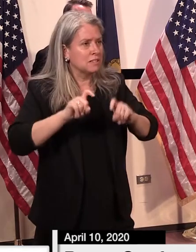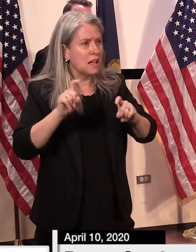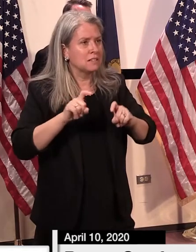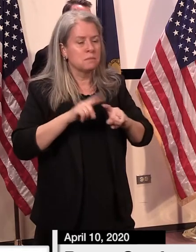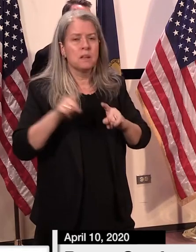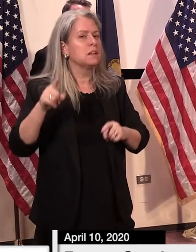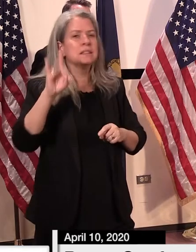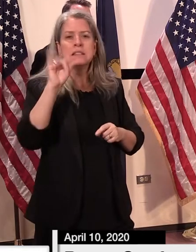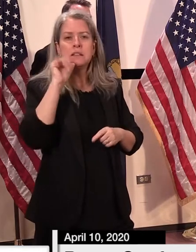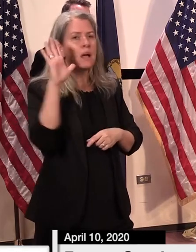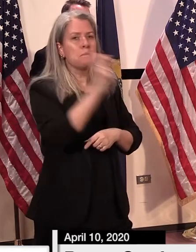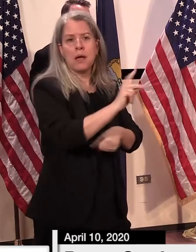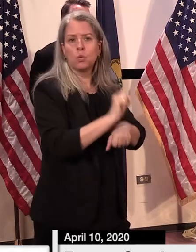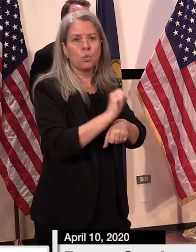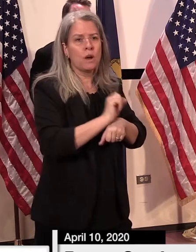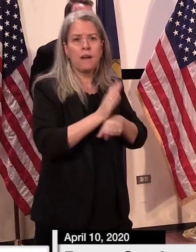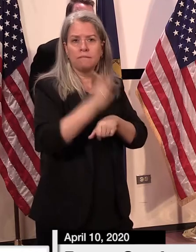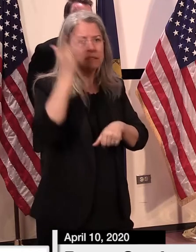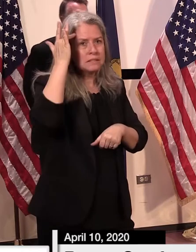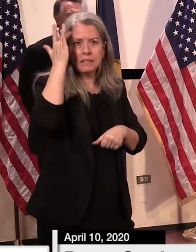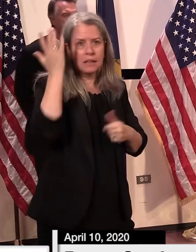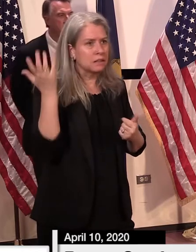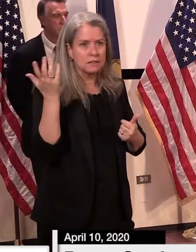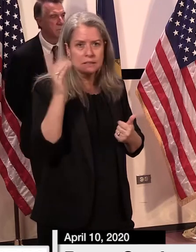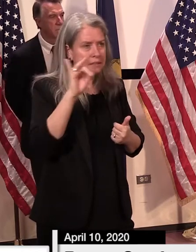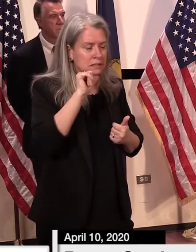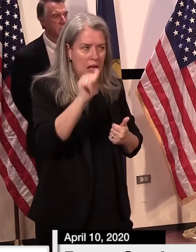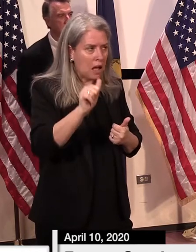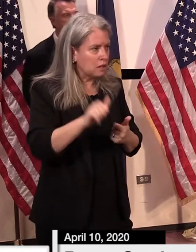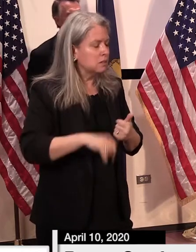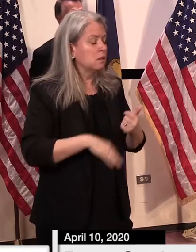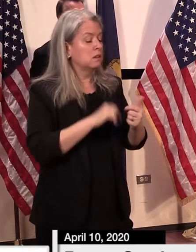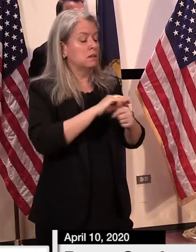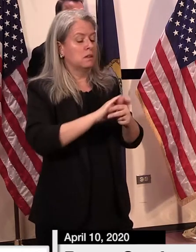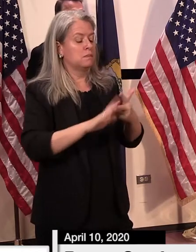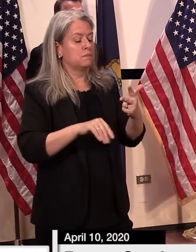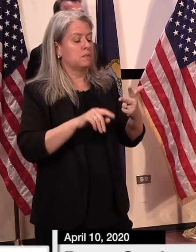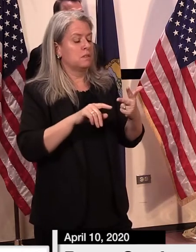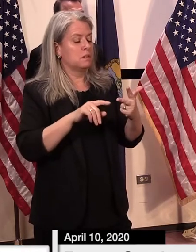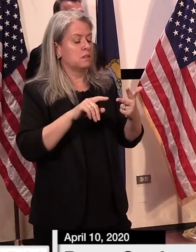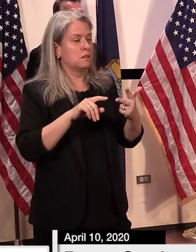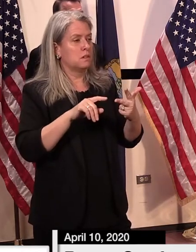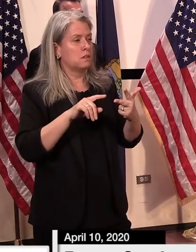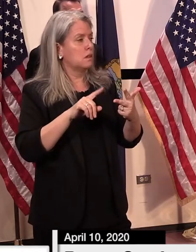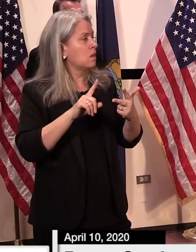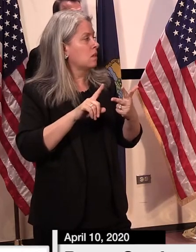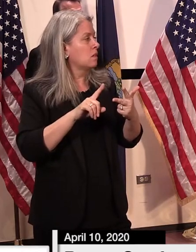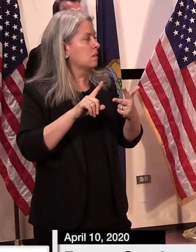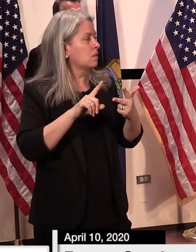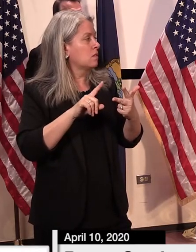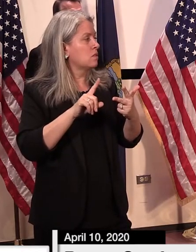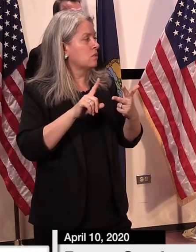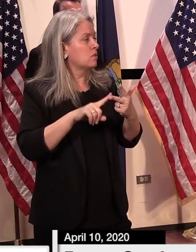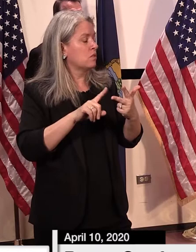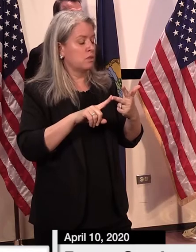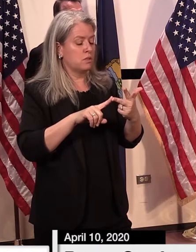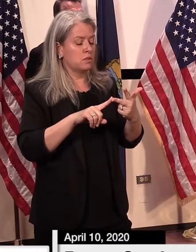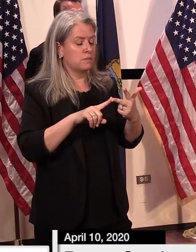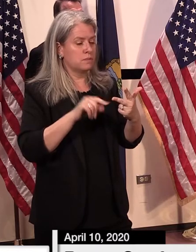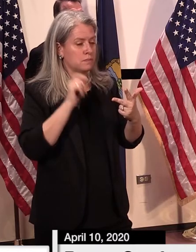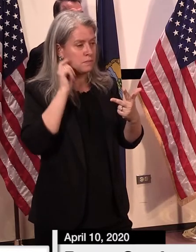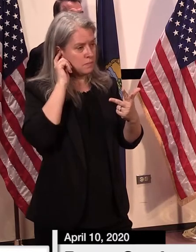did not return to the facility and then the third inmate and then the the third